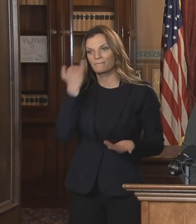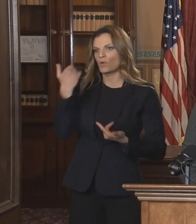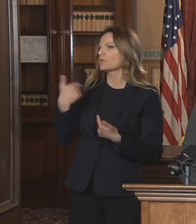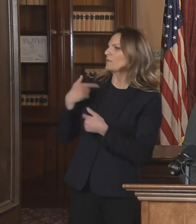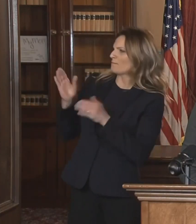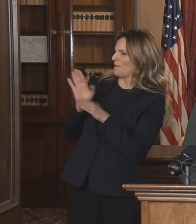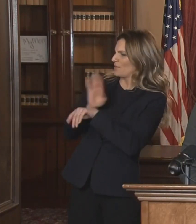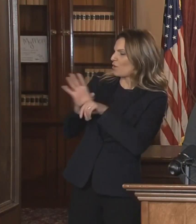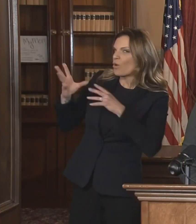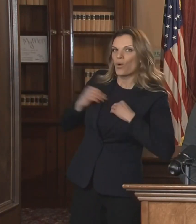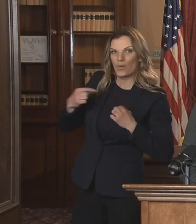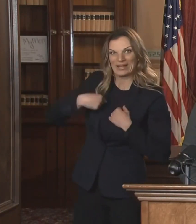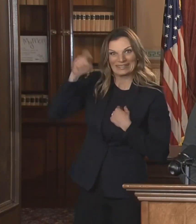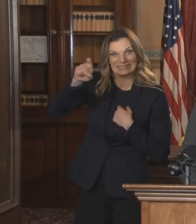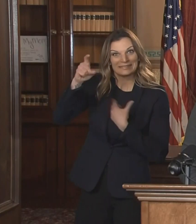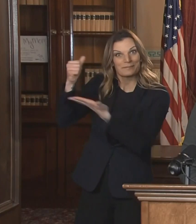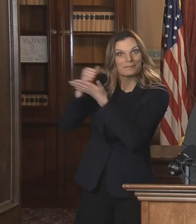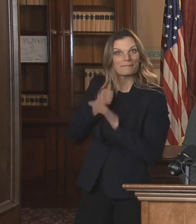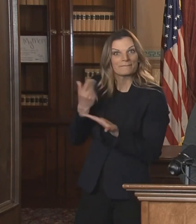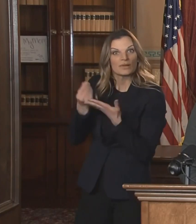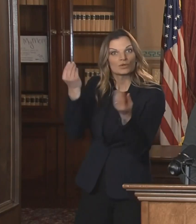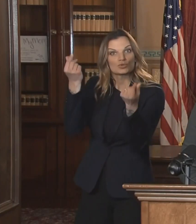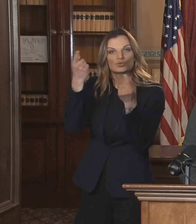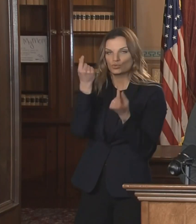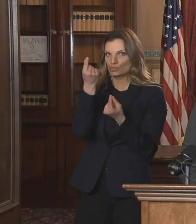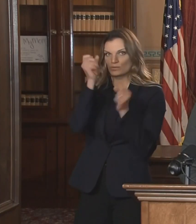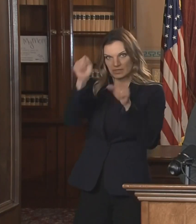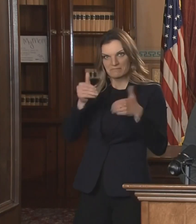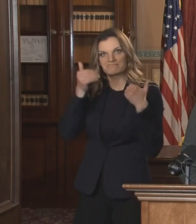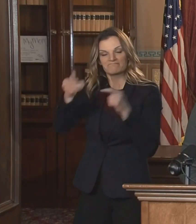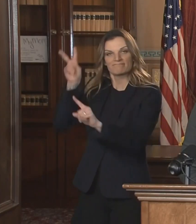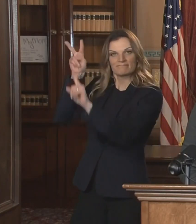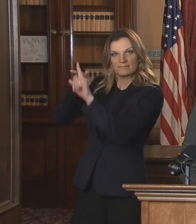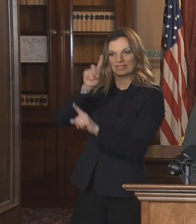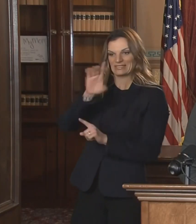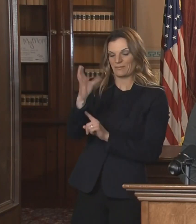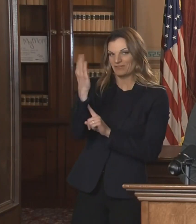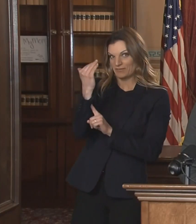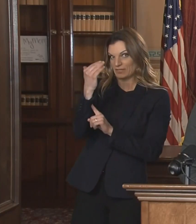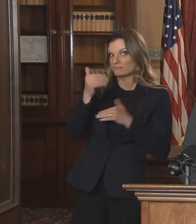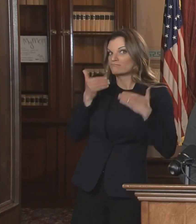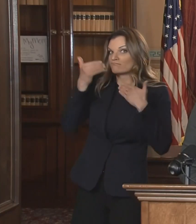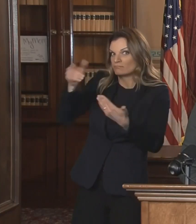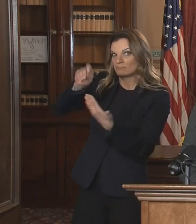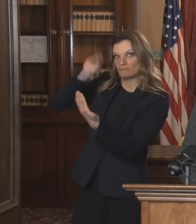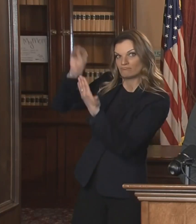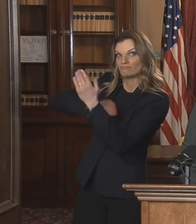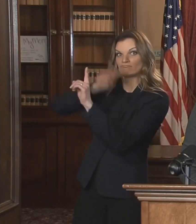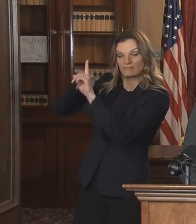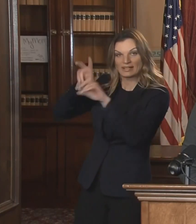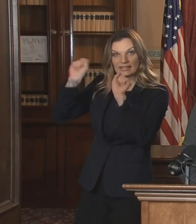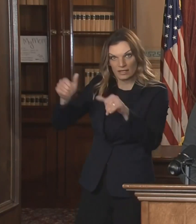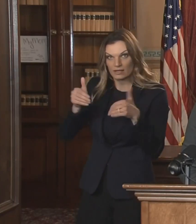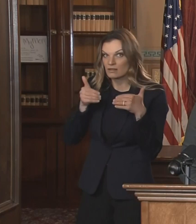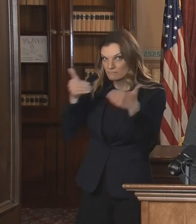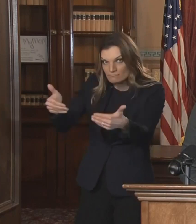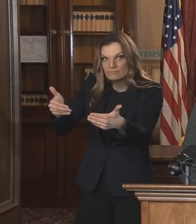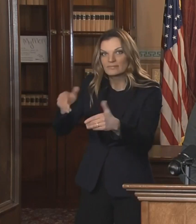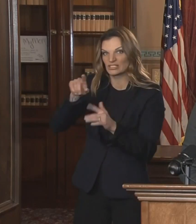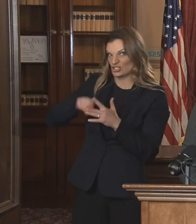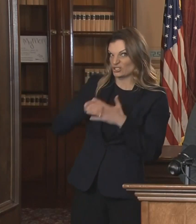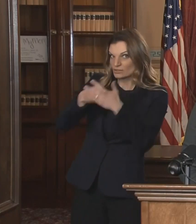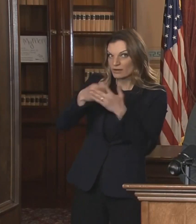December 15th. It's first come, first serve, so small business owners, mark your calendars for December